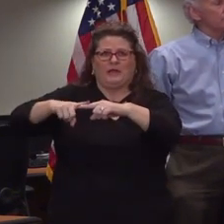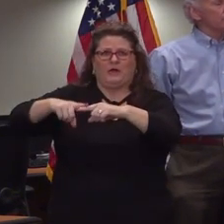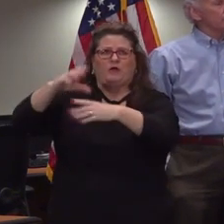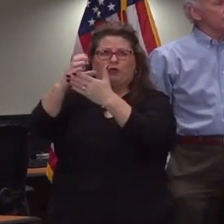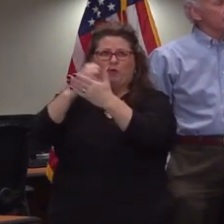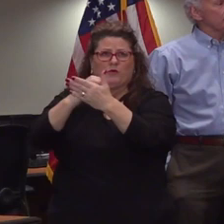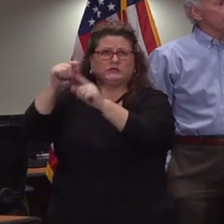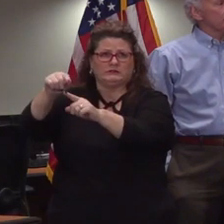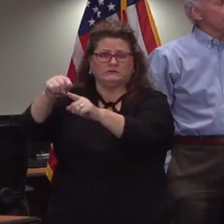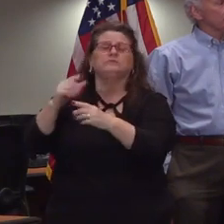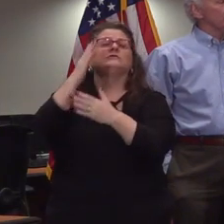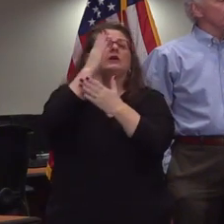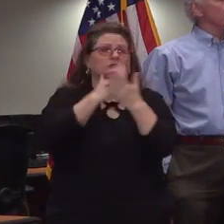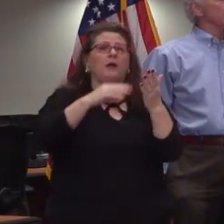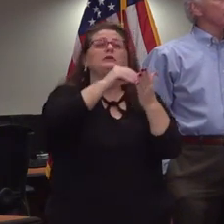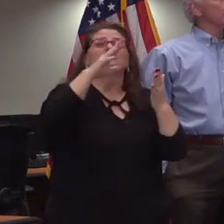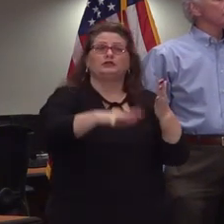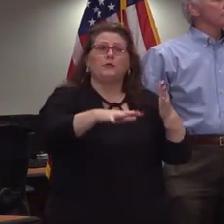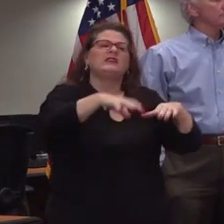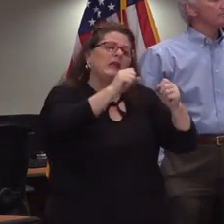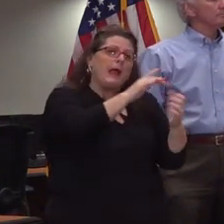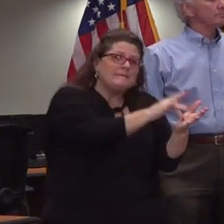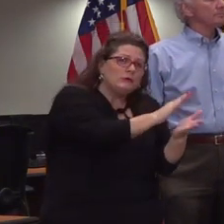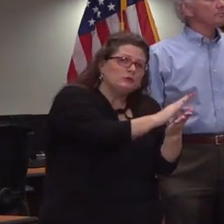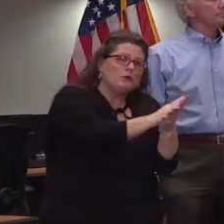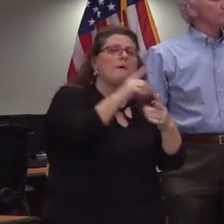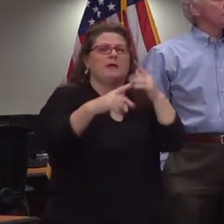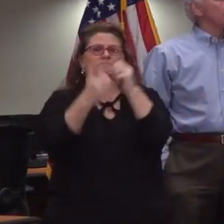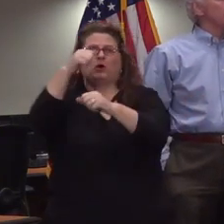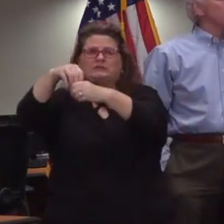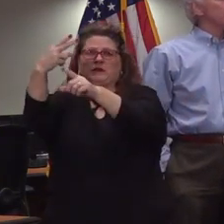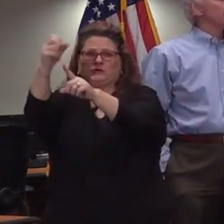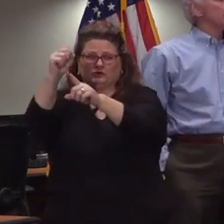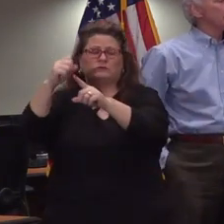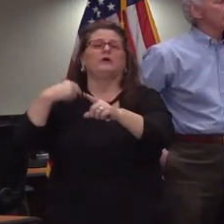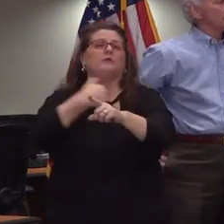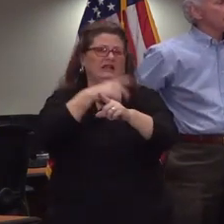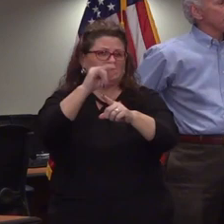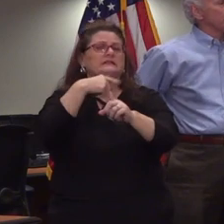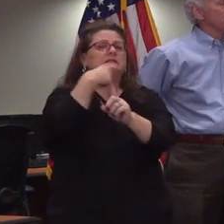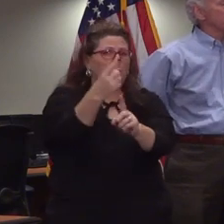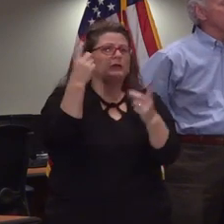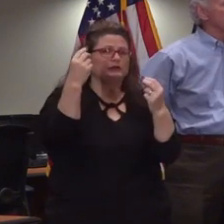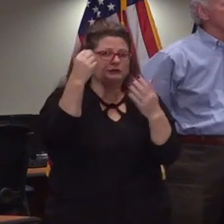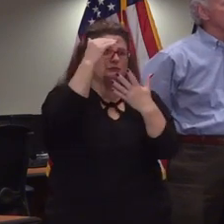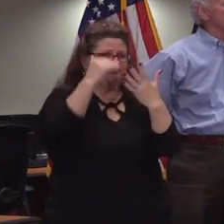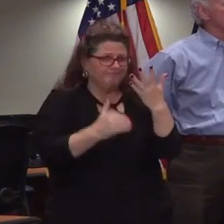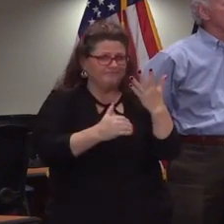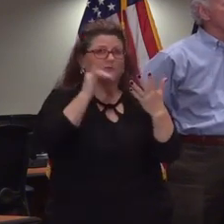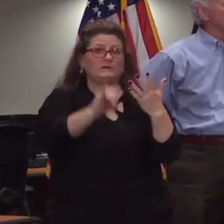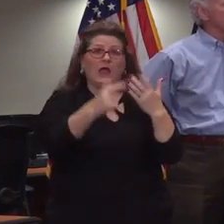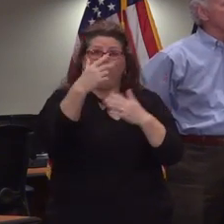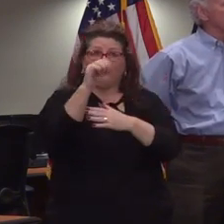there are a few students who may take some credit bearing courses when they're in middle school so we did send out guidance that all of those uh that grading